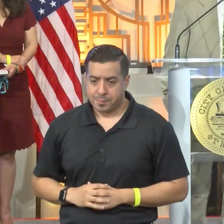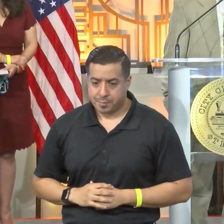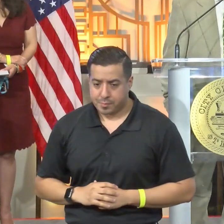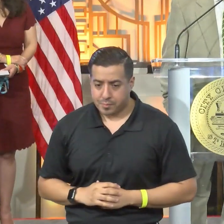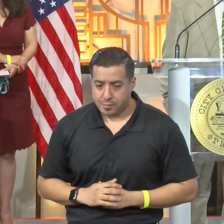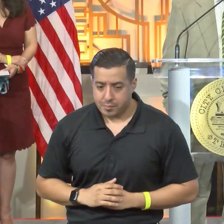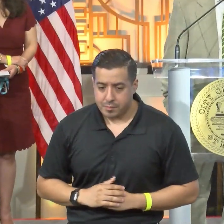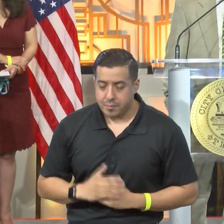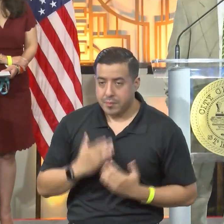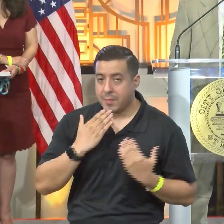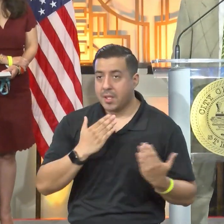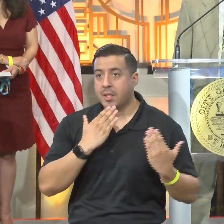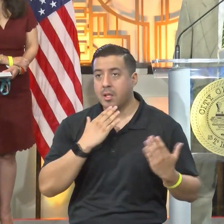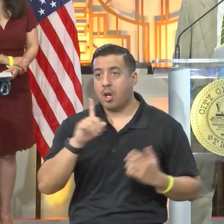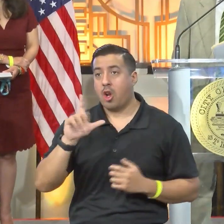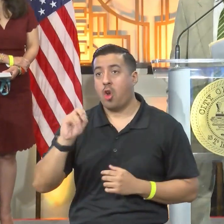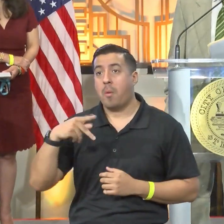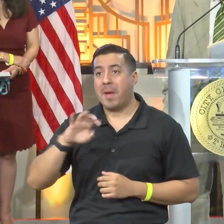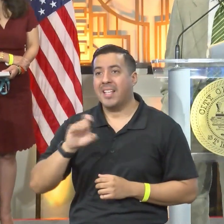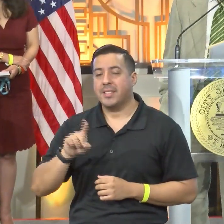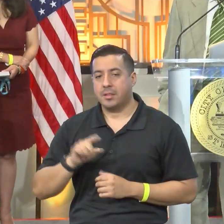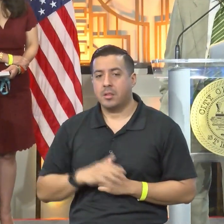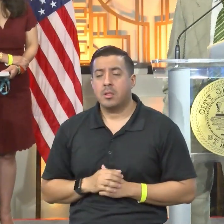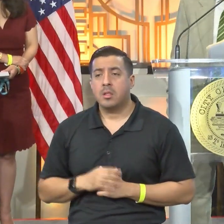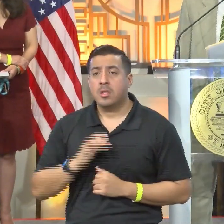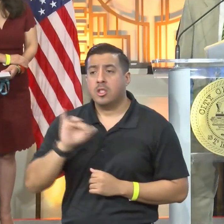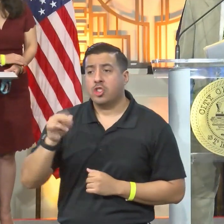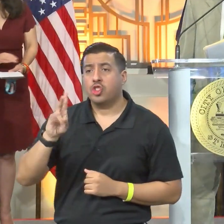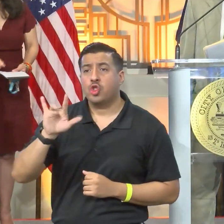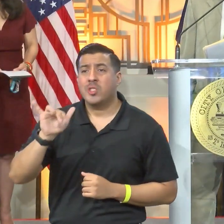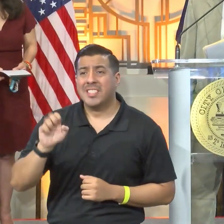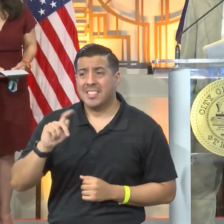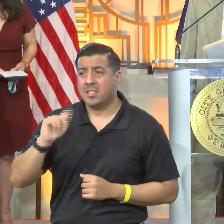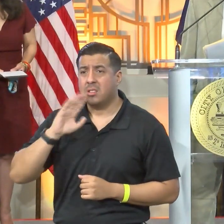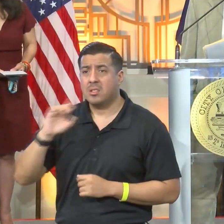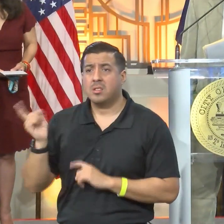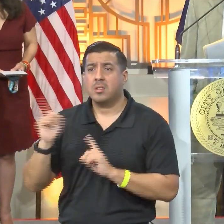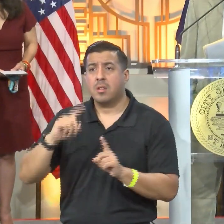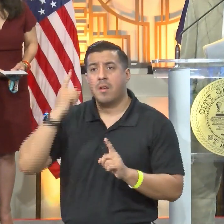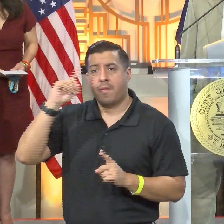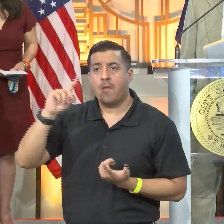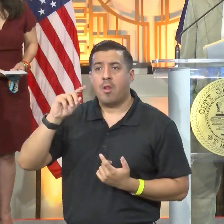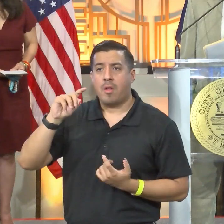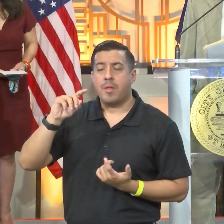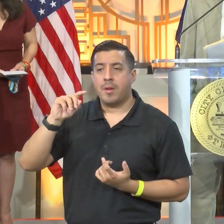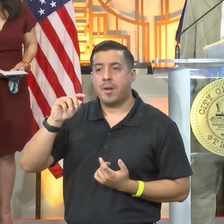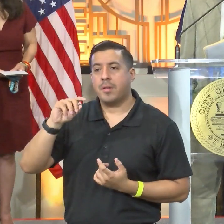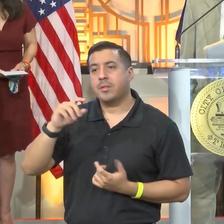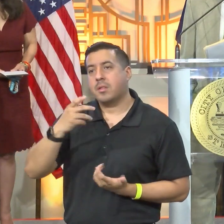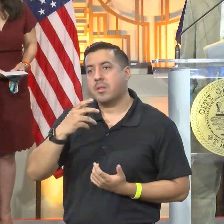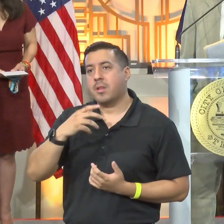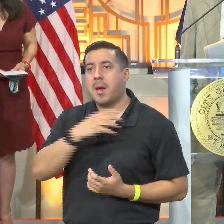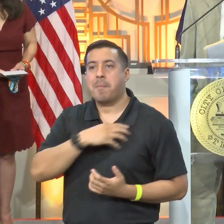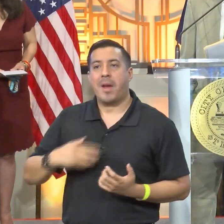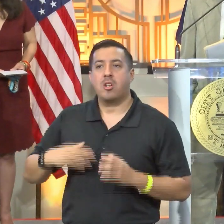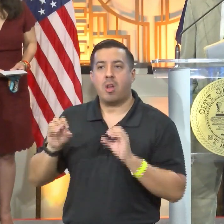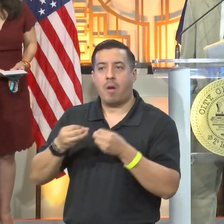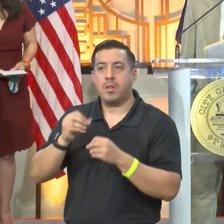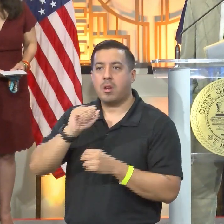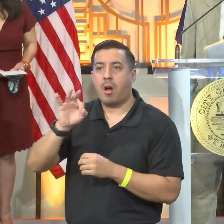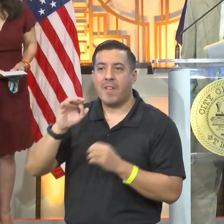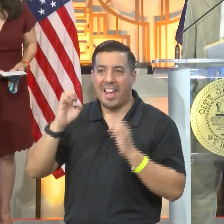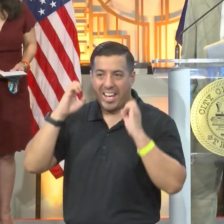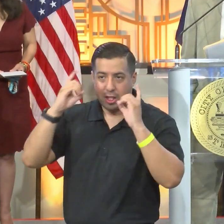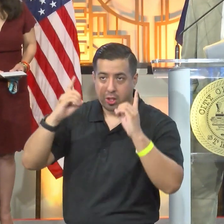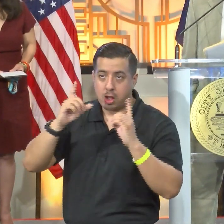Thank you, Dr. Pat Lopez. Yes, and at this time, let me bring up Julie Estepet, Director of the Mayor's Office of Education and also someone